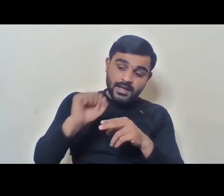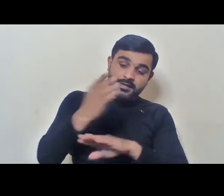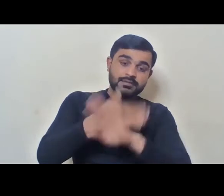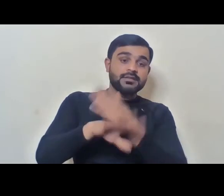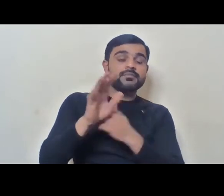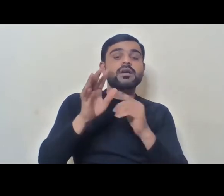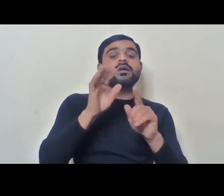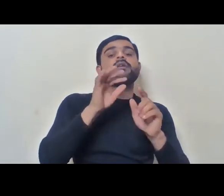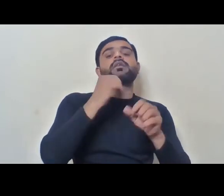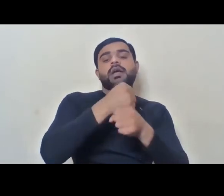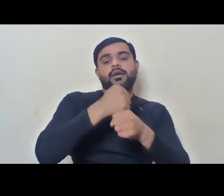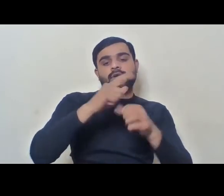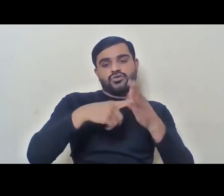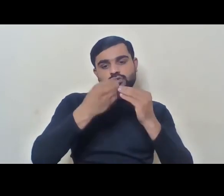employment.